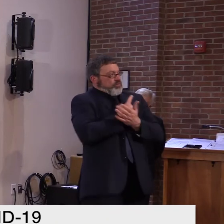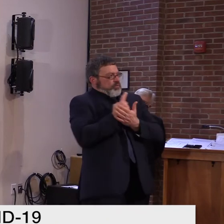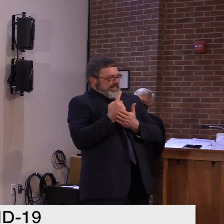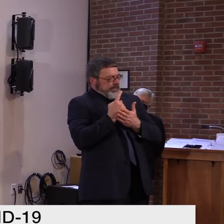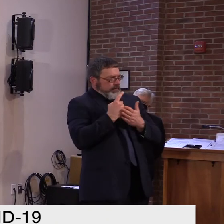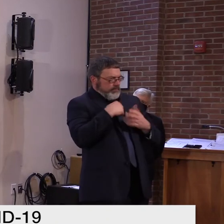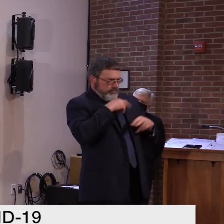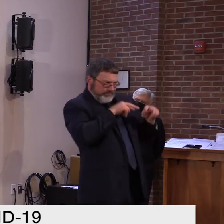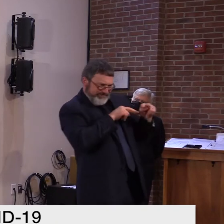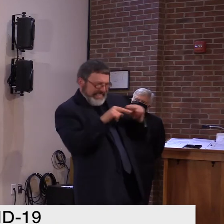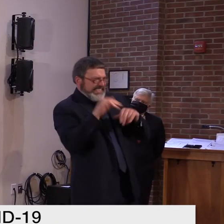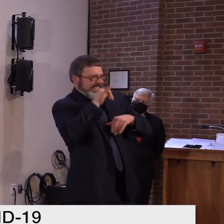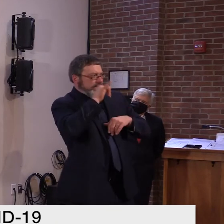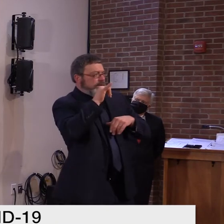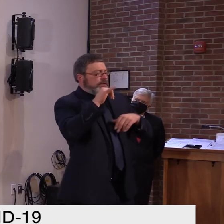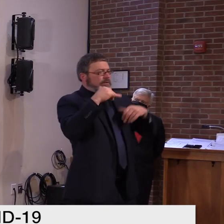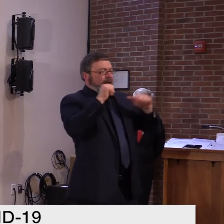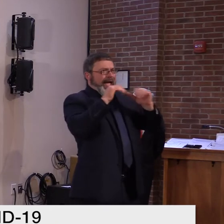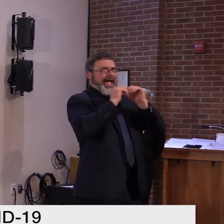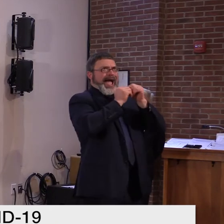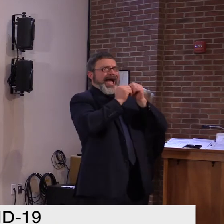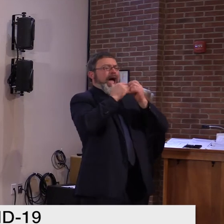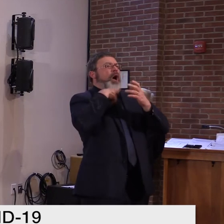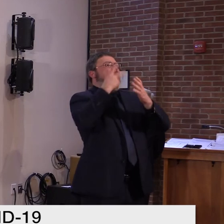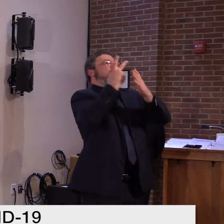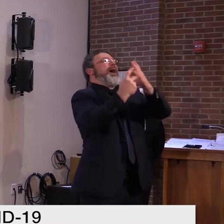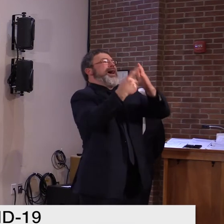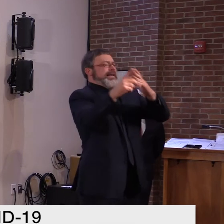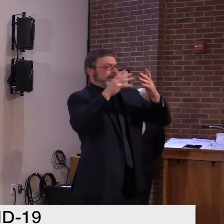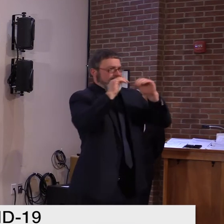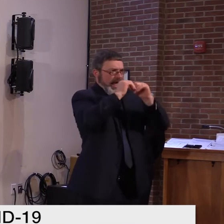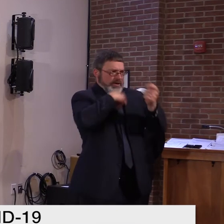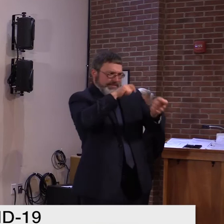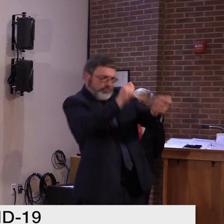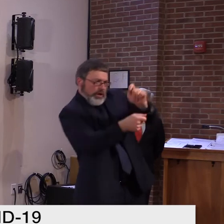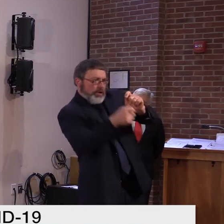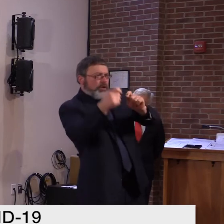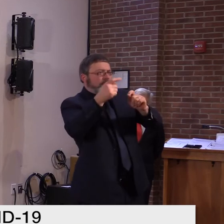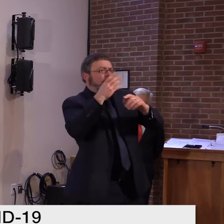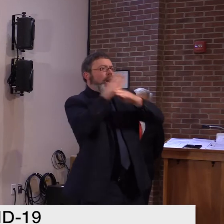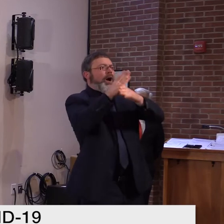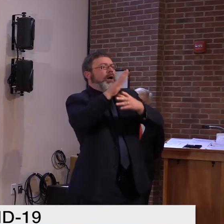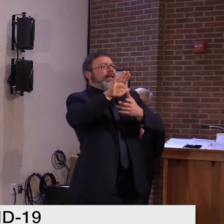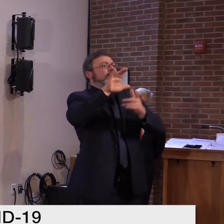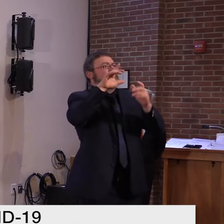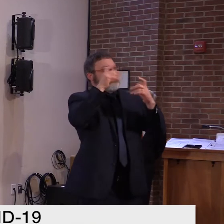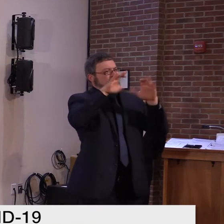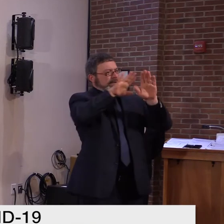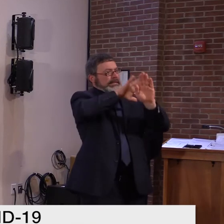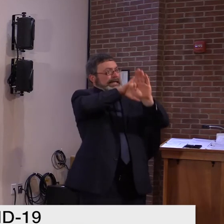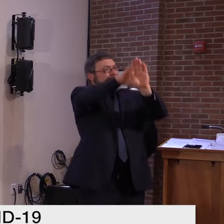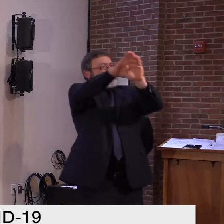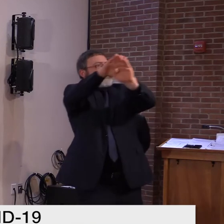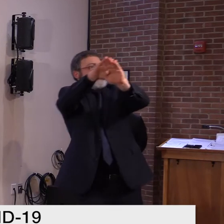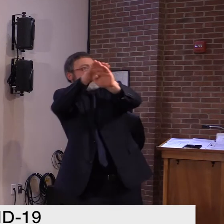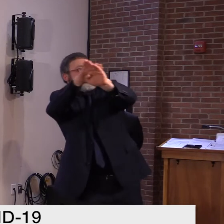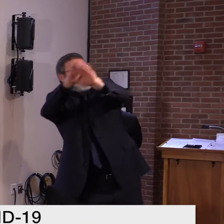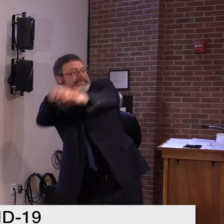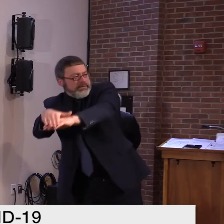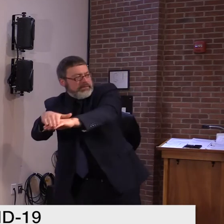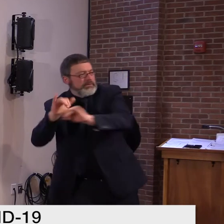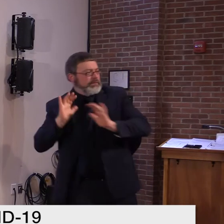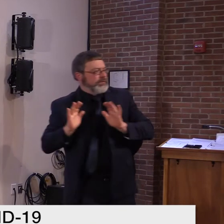So, you know, nothing's off the table will react accordingly based on what we see. And